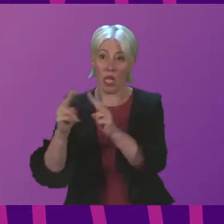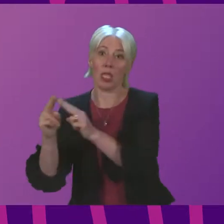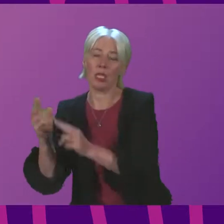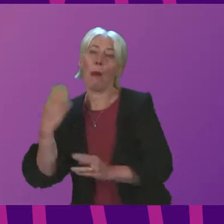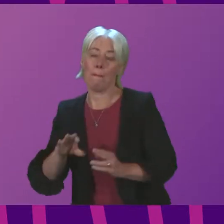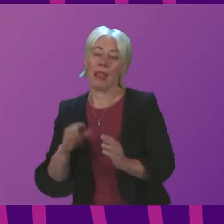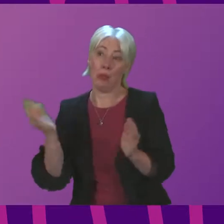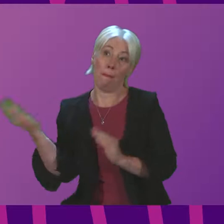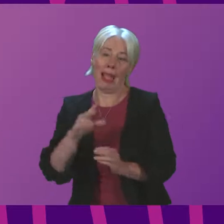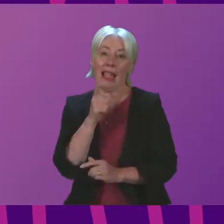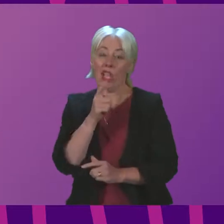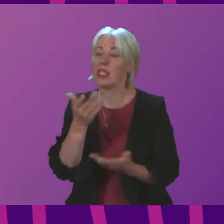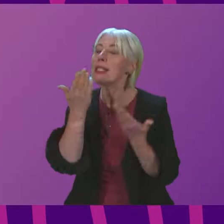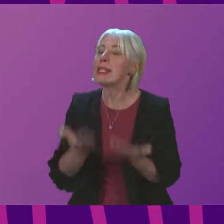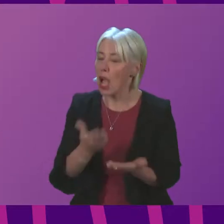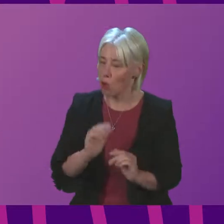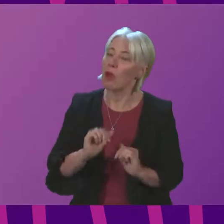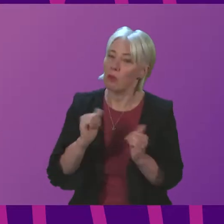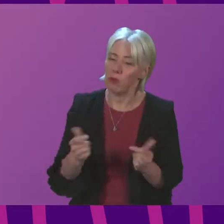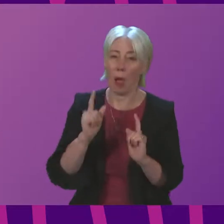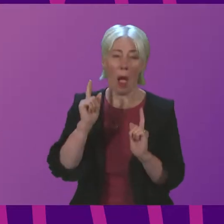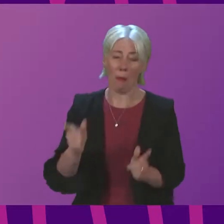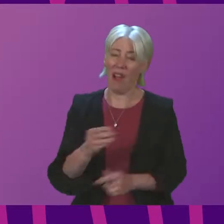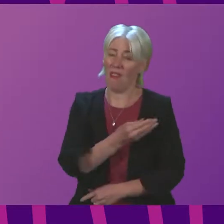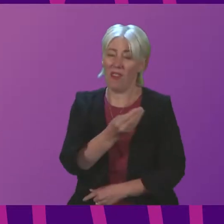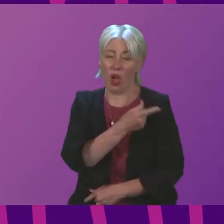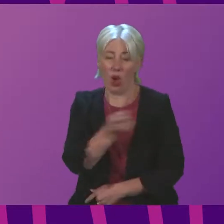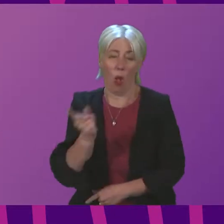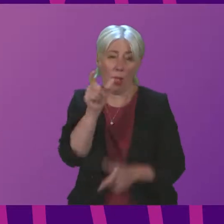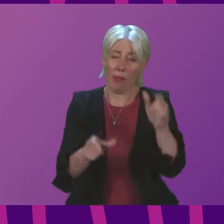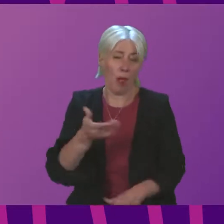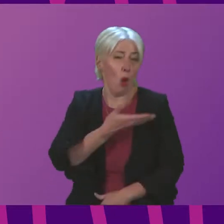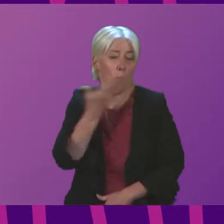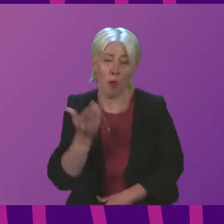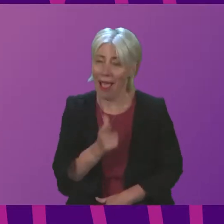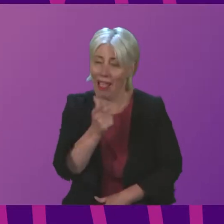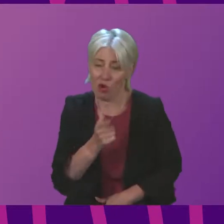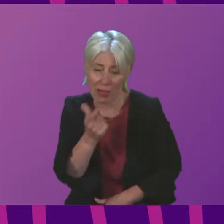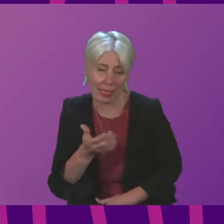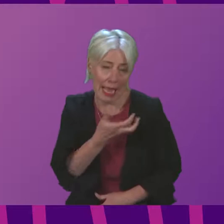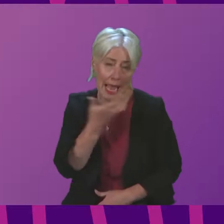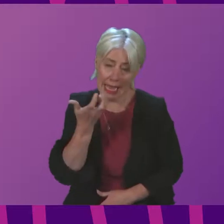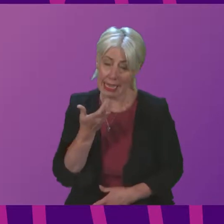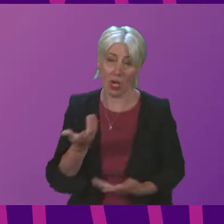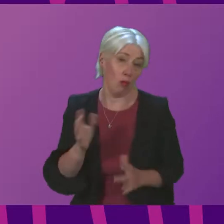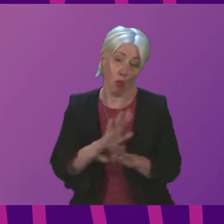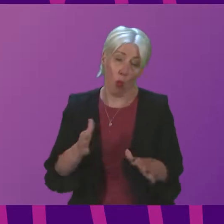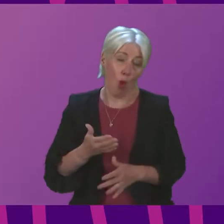However, I am acutely aware that this will be of little comfort to the customers who continue to be of supply.